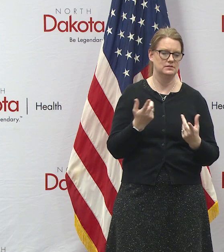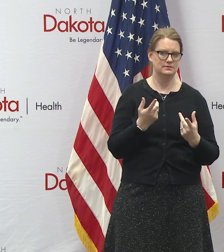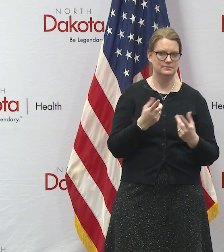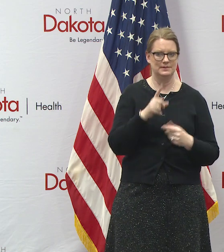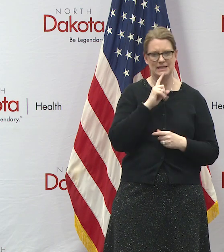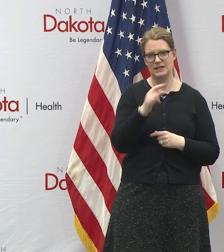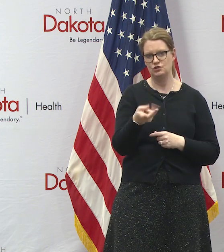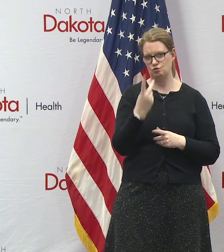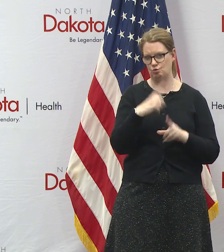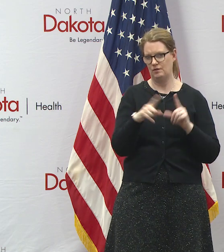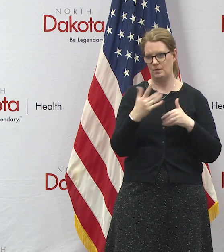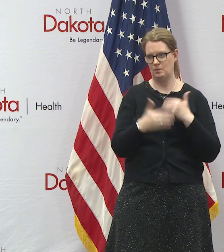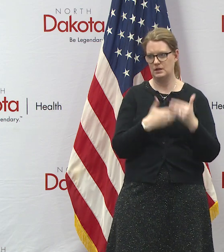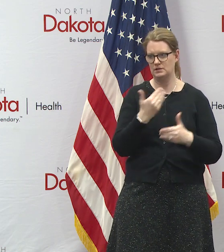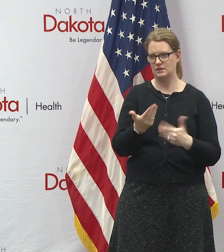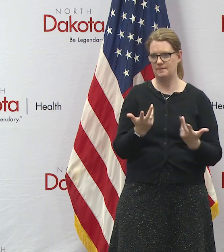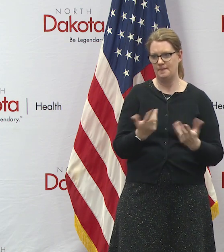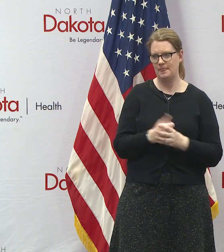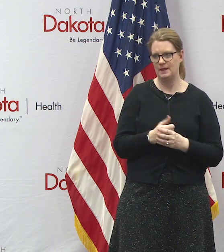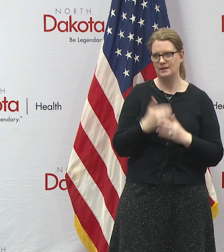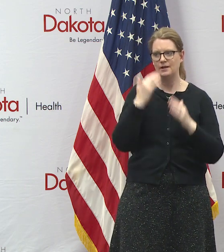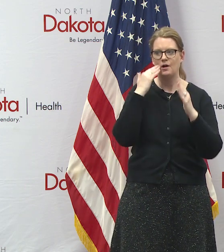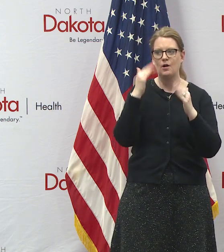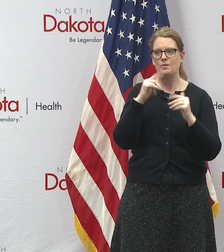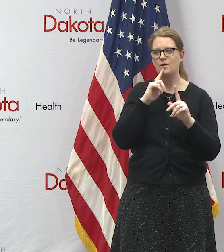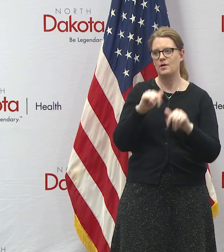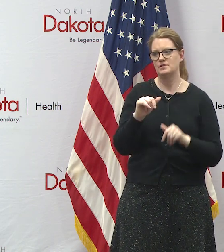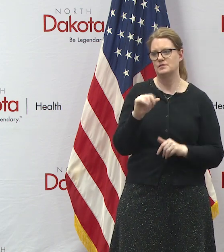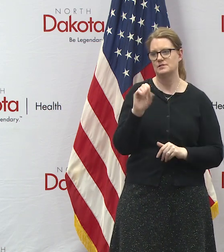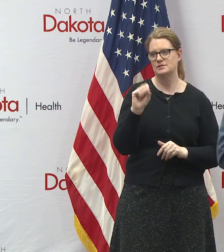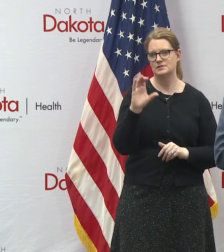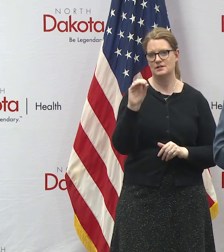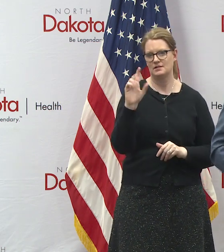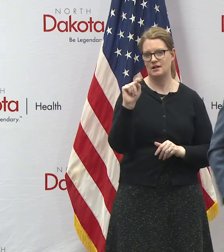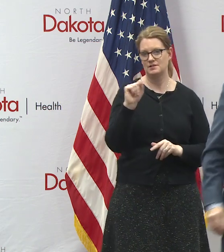two different processes so hopefully it answers scott ann's question